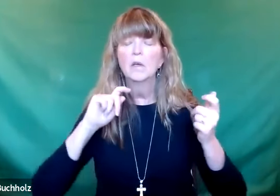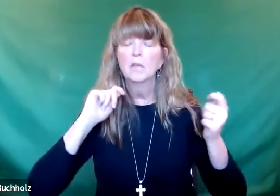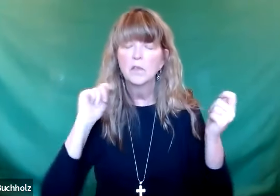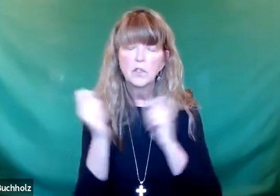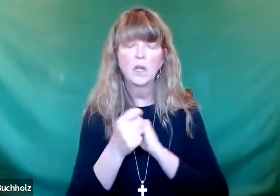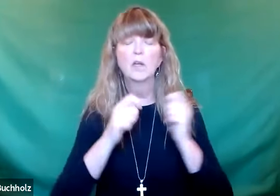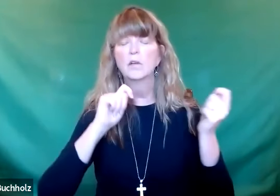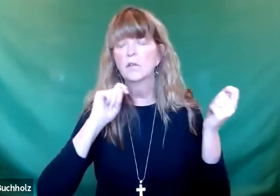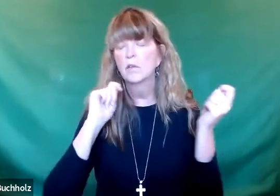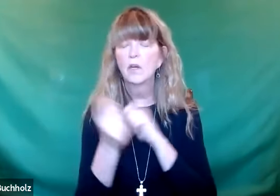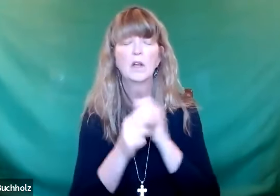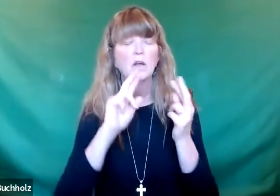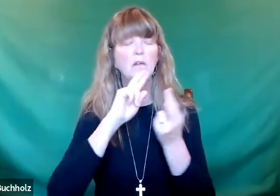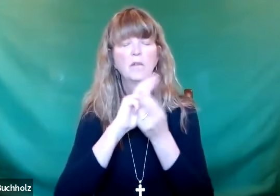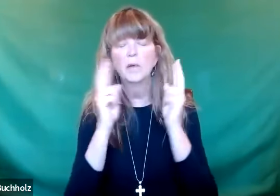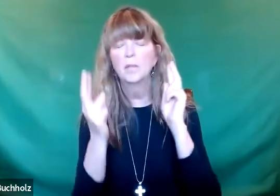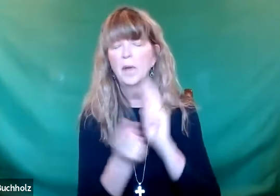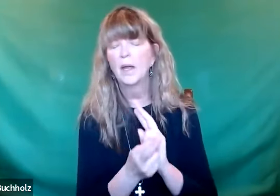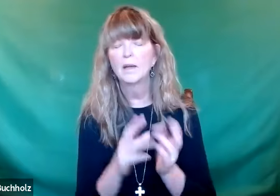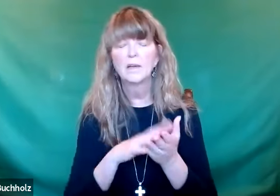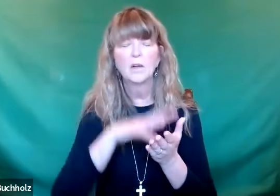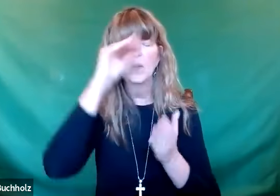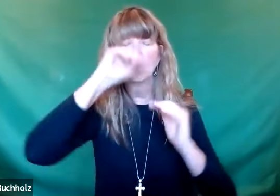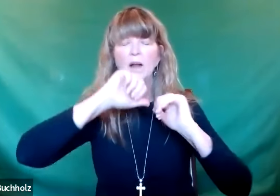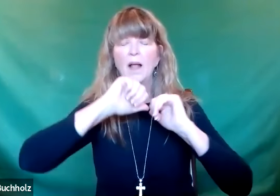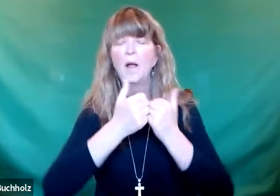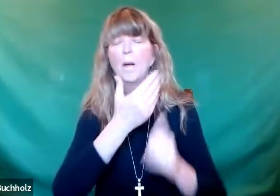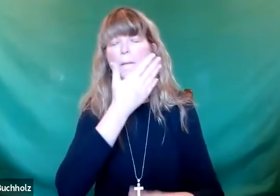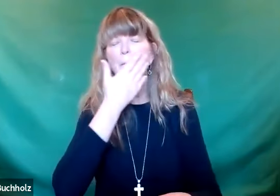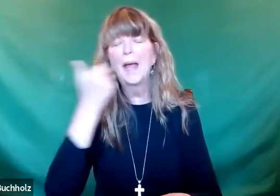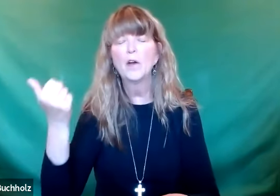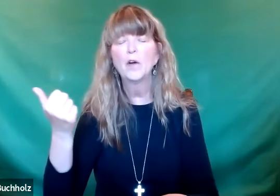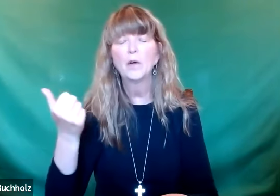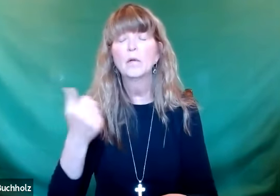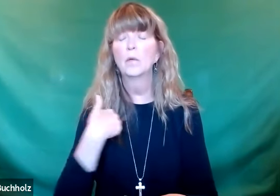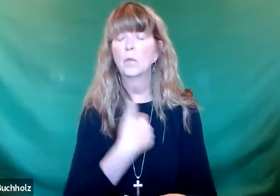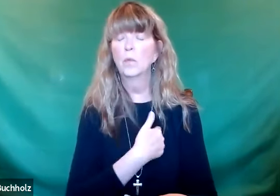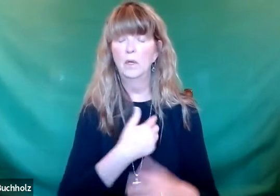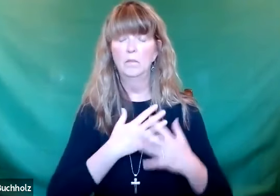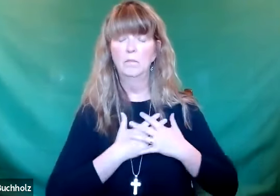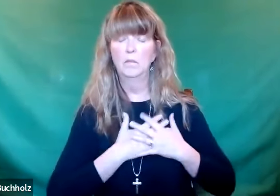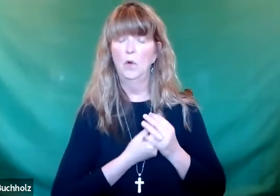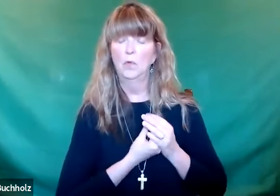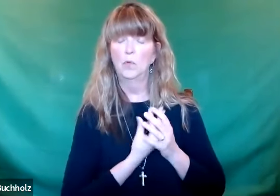and make the changes, to repent, to learn to be better.